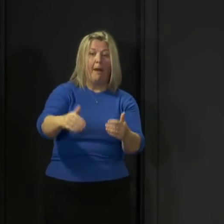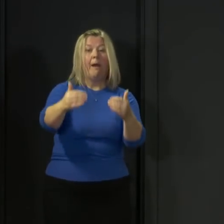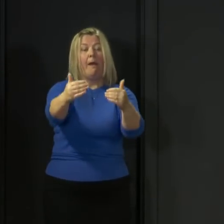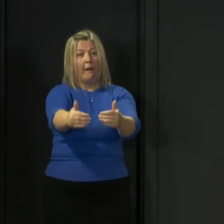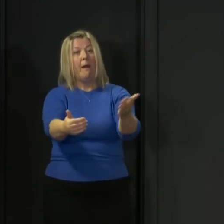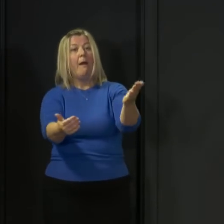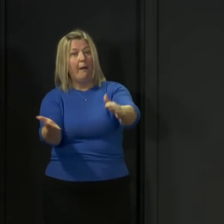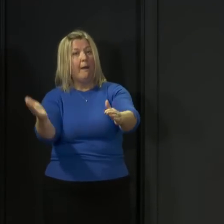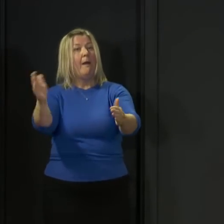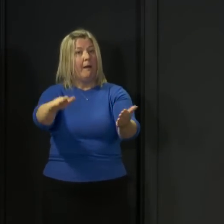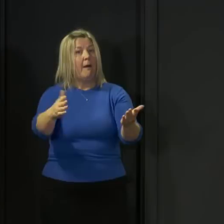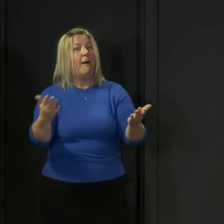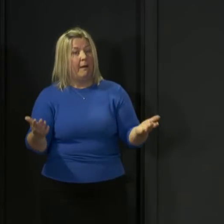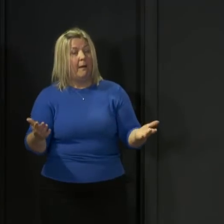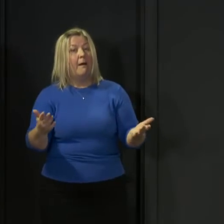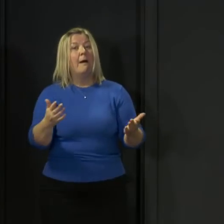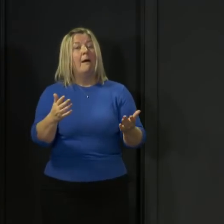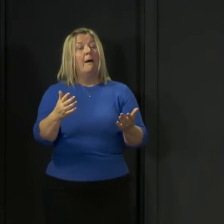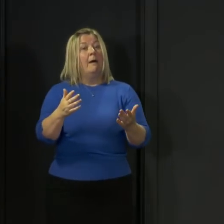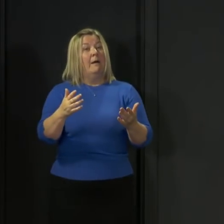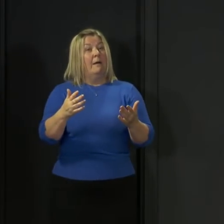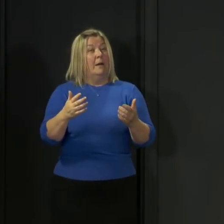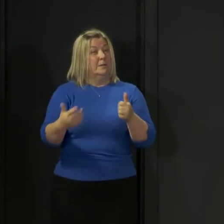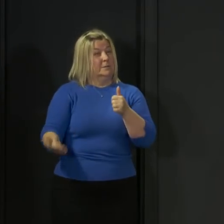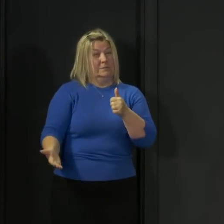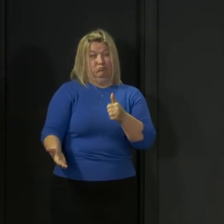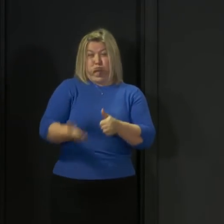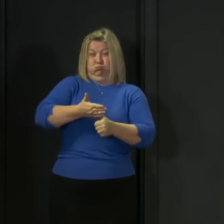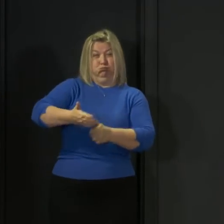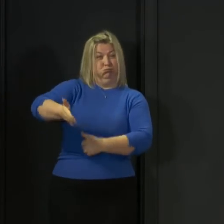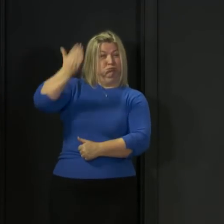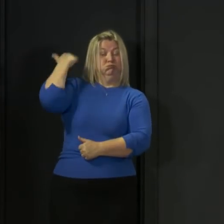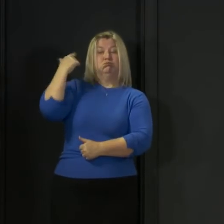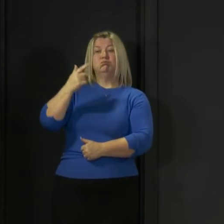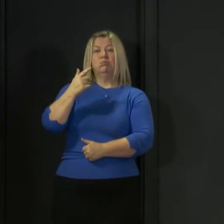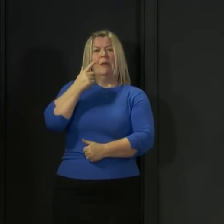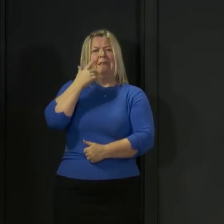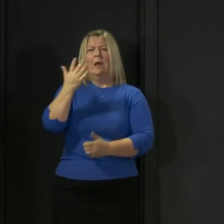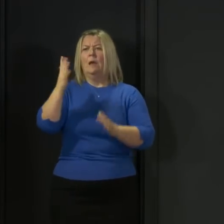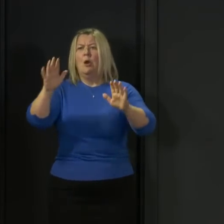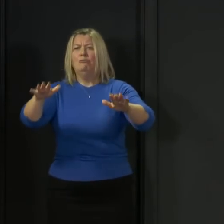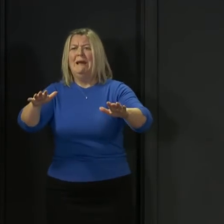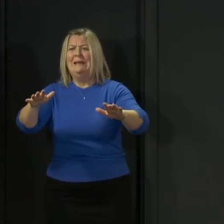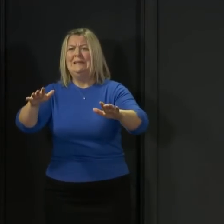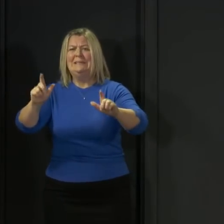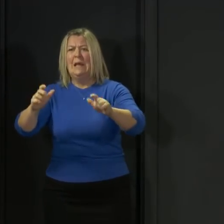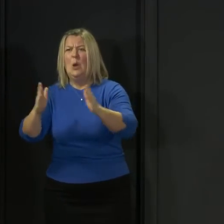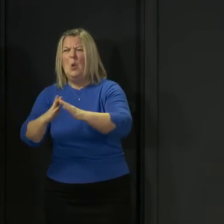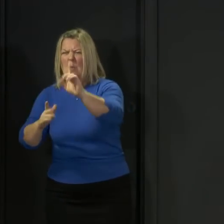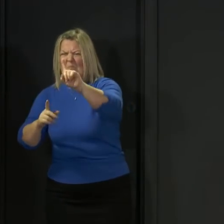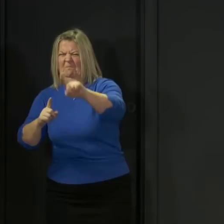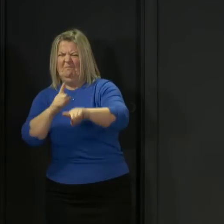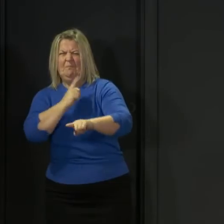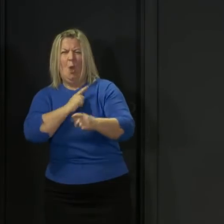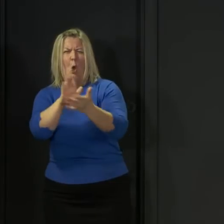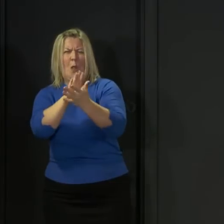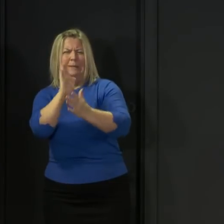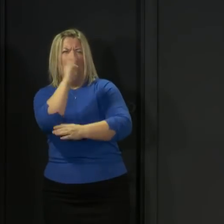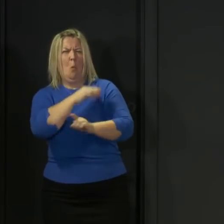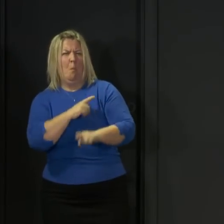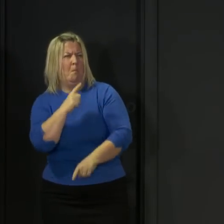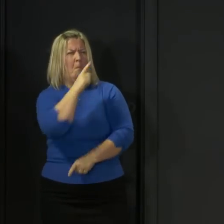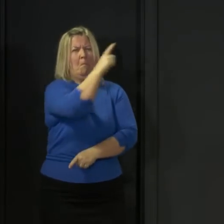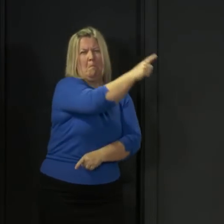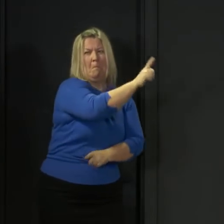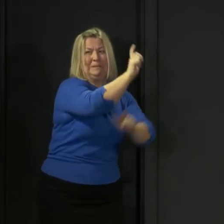might think that they are running from danger to remote parts of Scotland